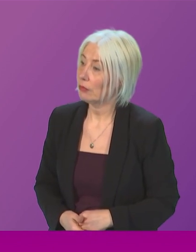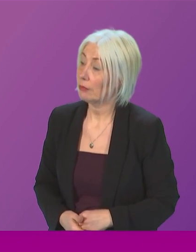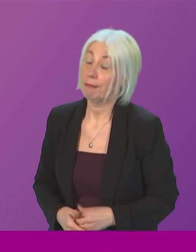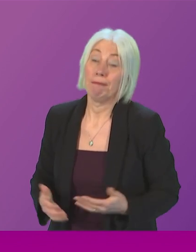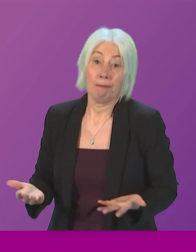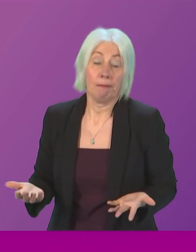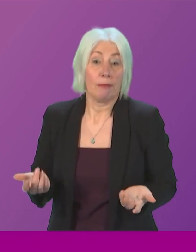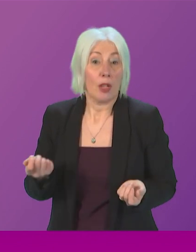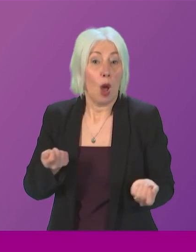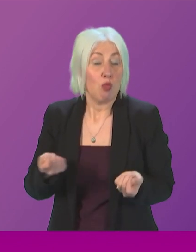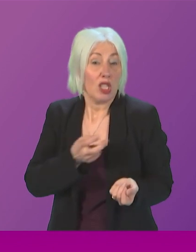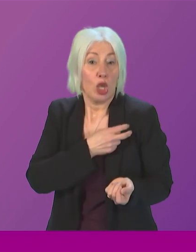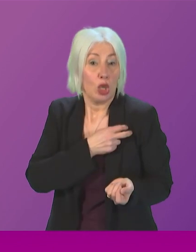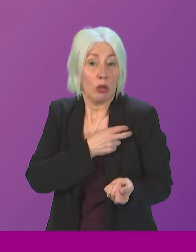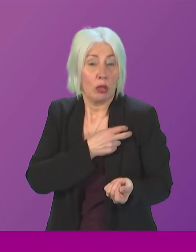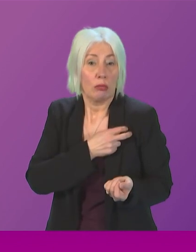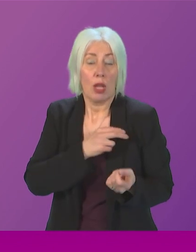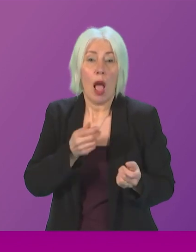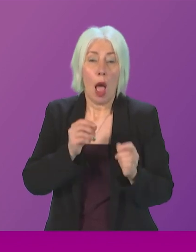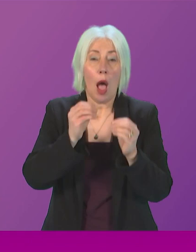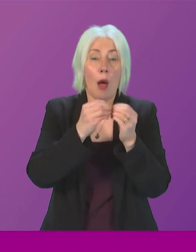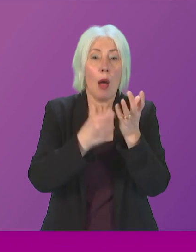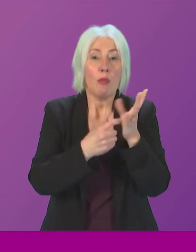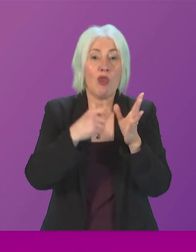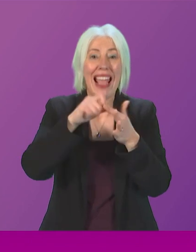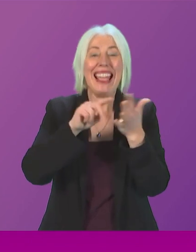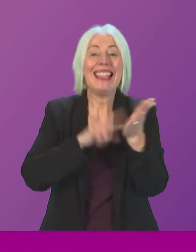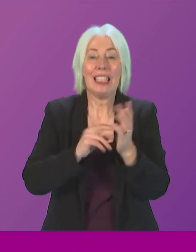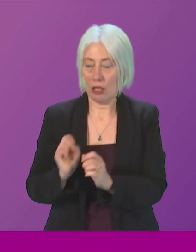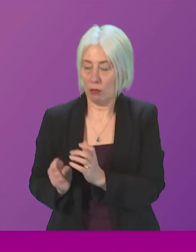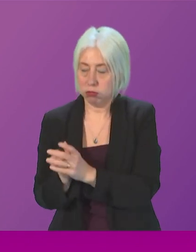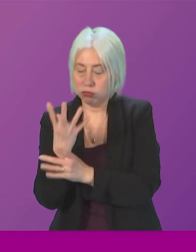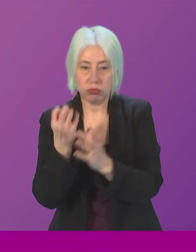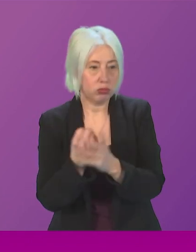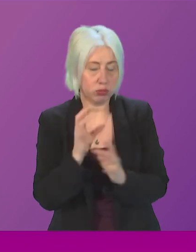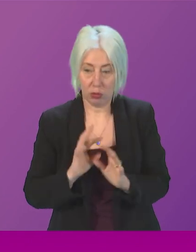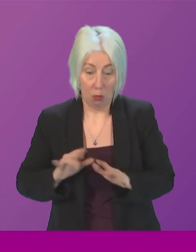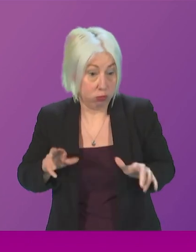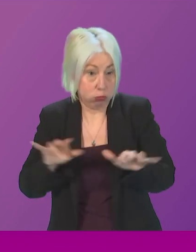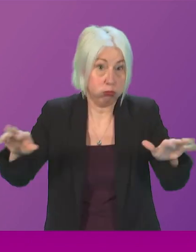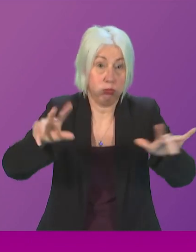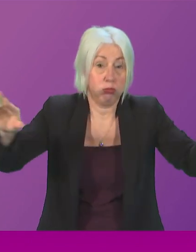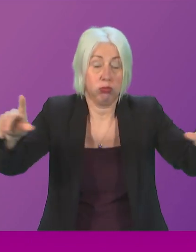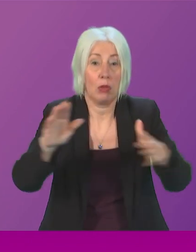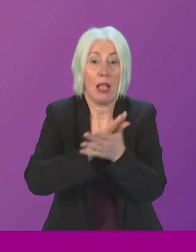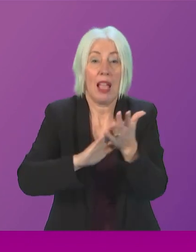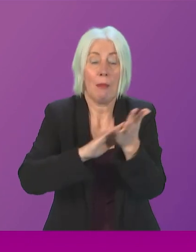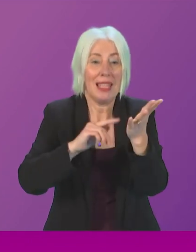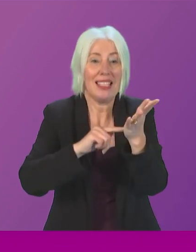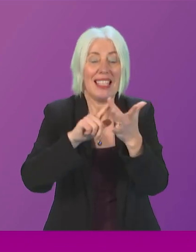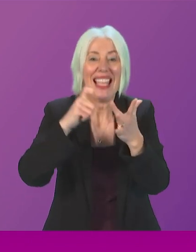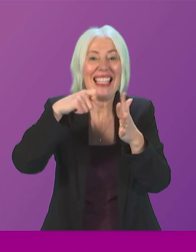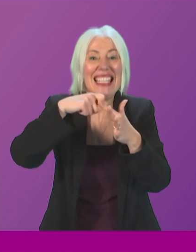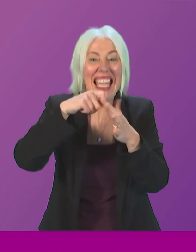Presiding officer uncontrolled bracken is the perfect breeding ground for ticks ticks which carry